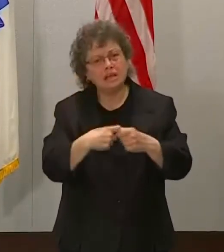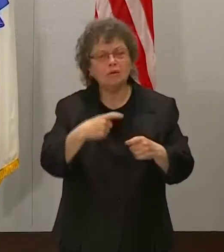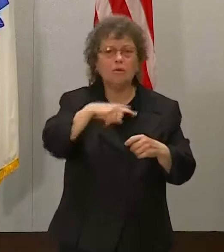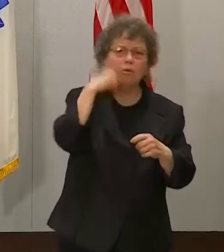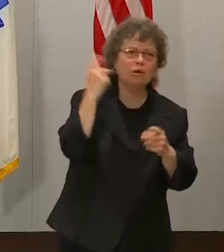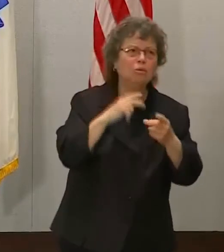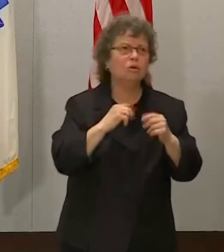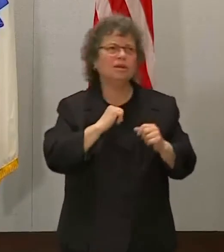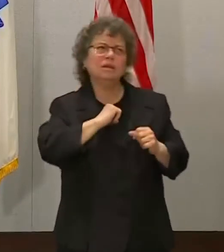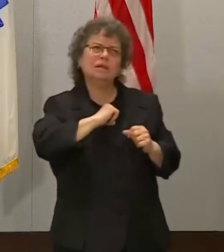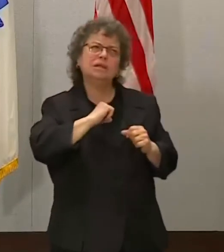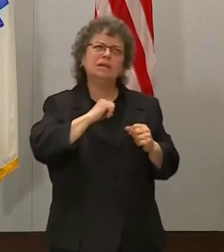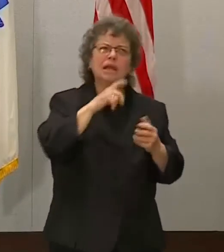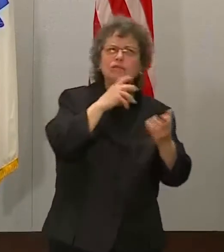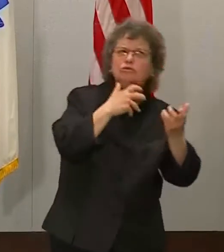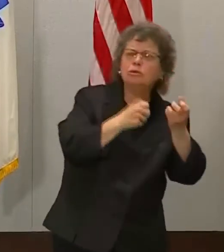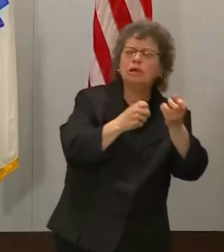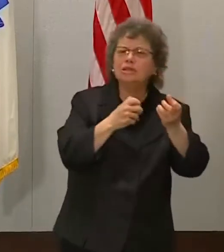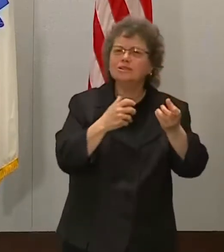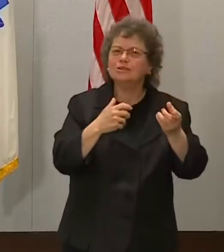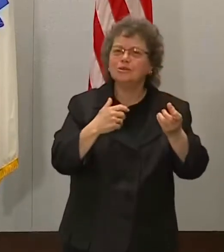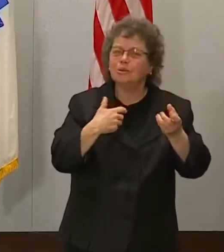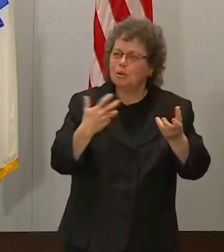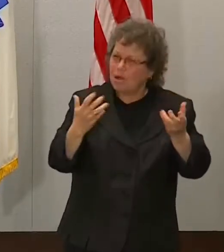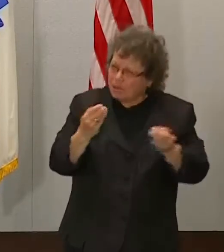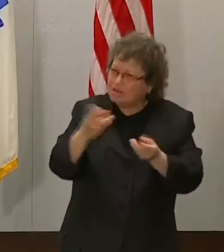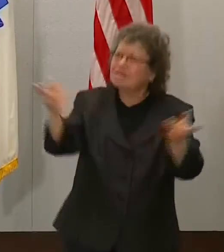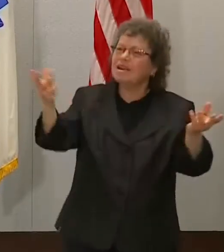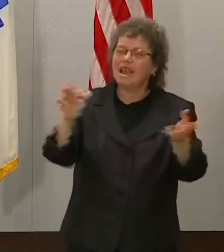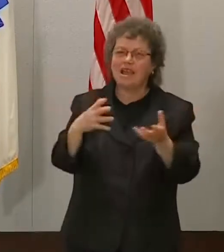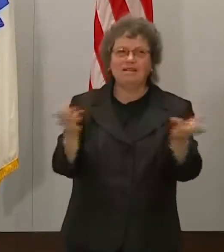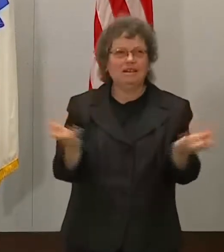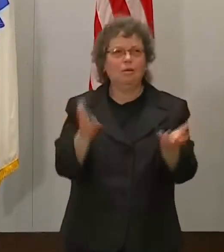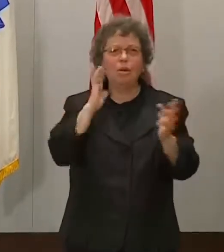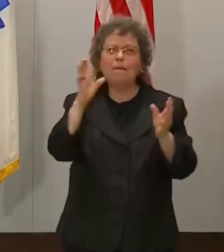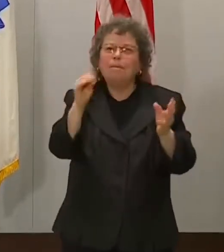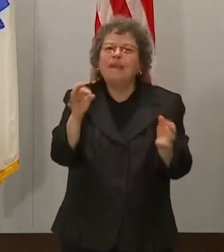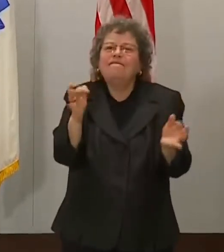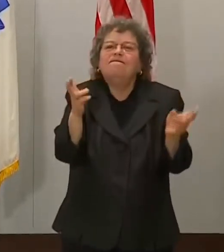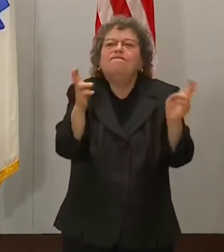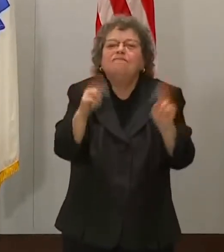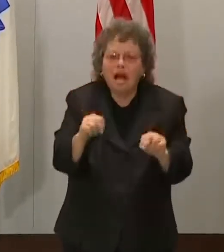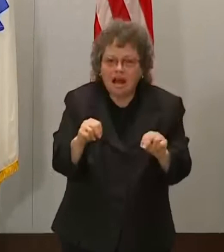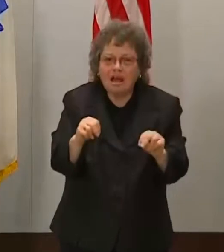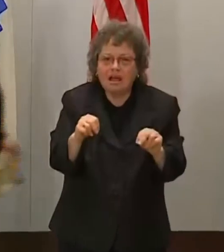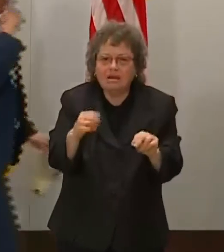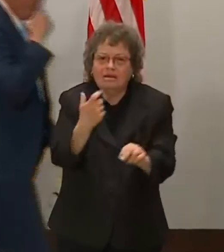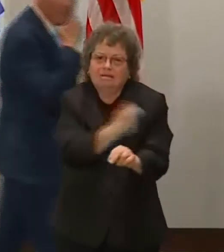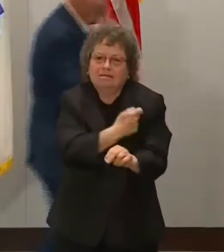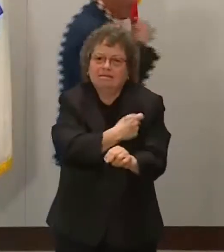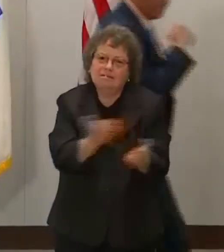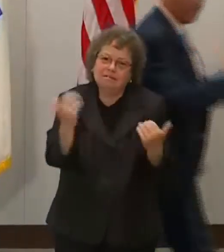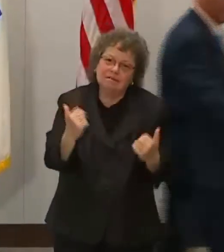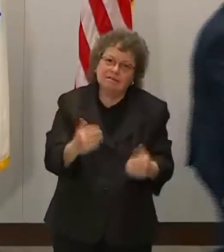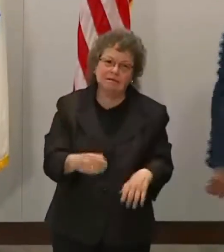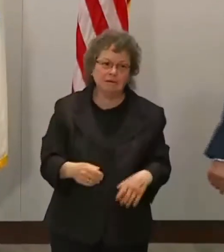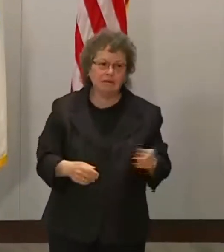create a fun environment, a fun message that's very important. Sam Kennedy, could I ask you a question?